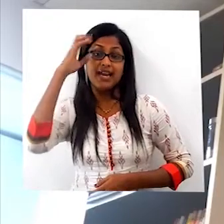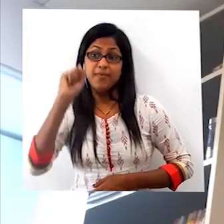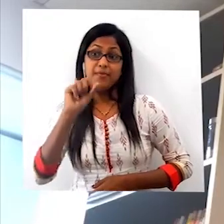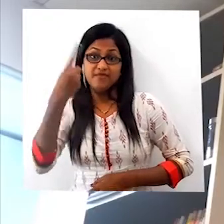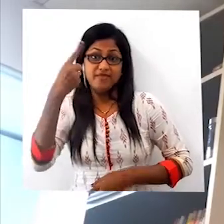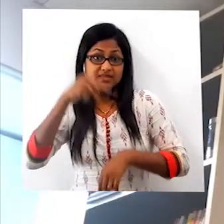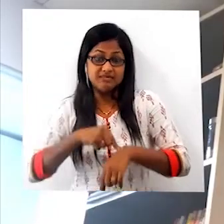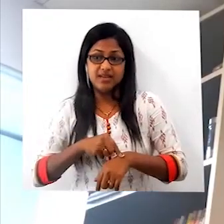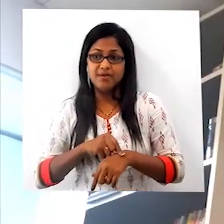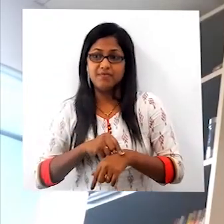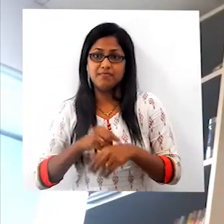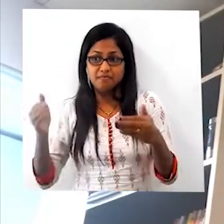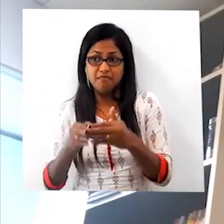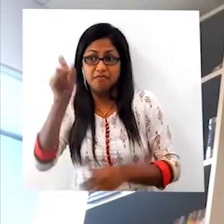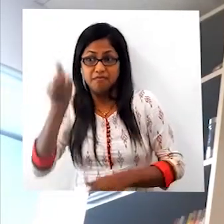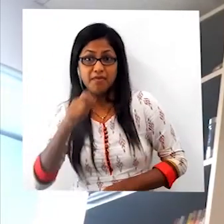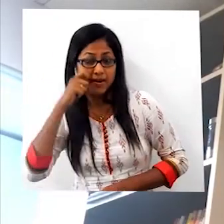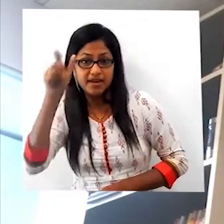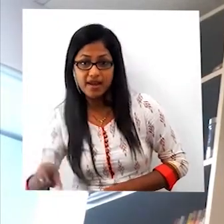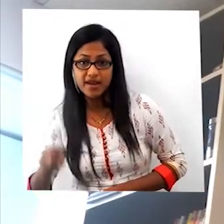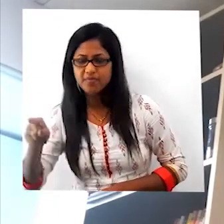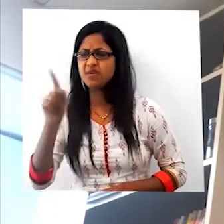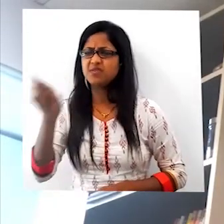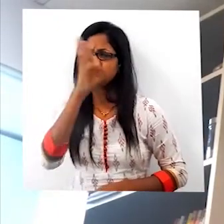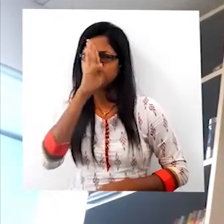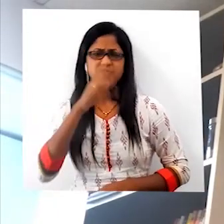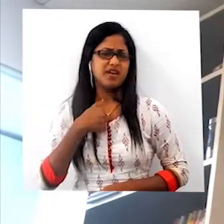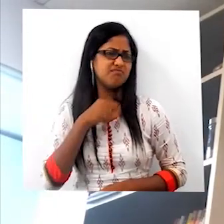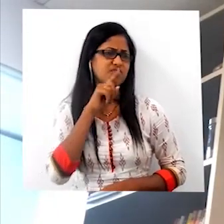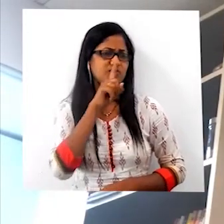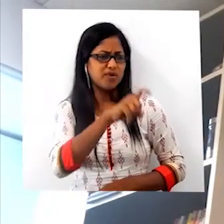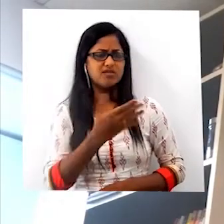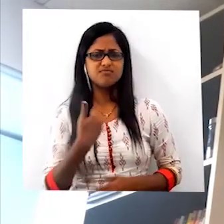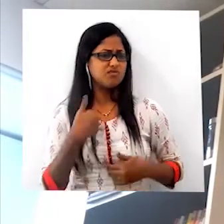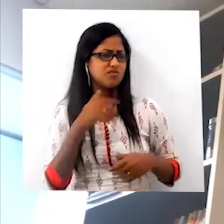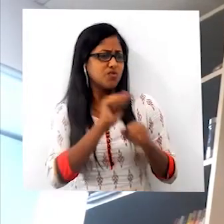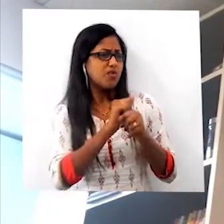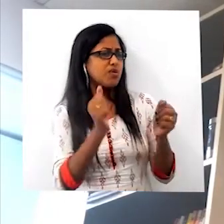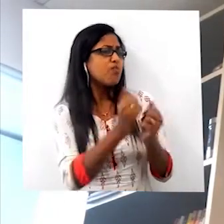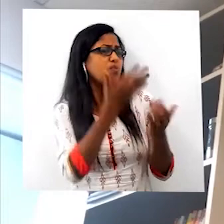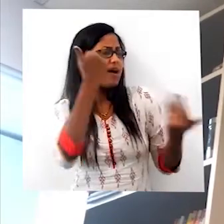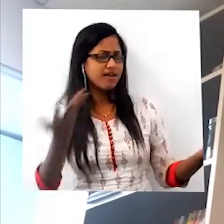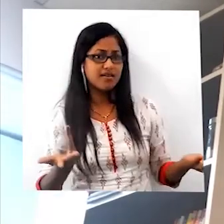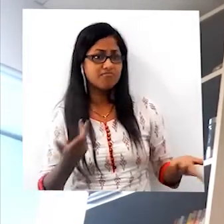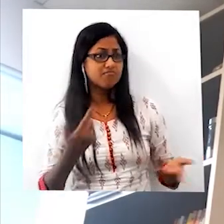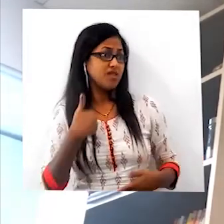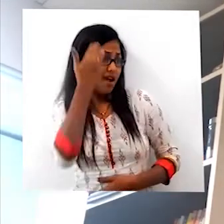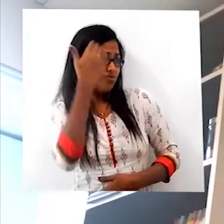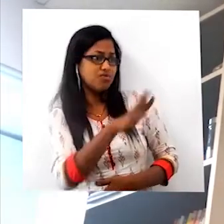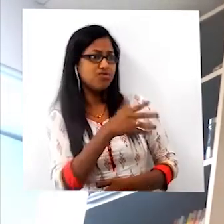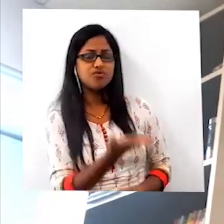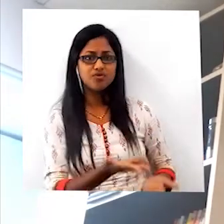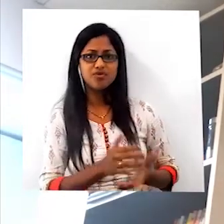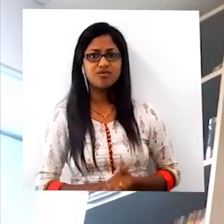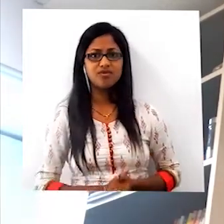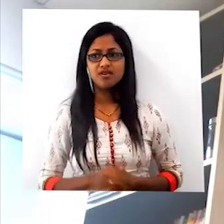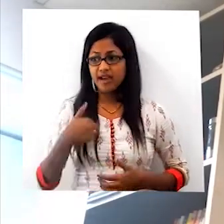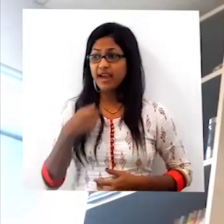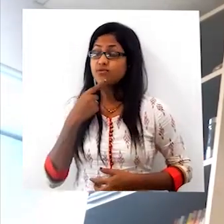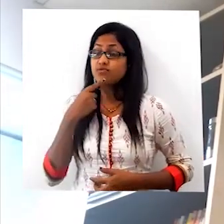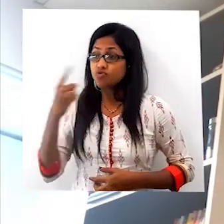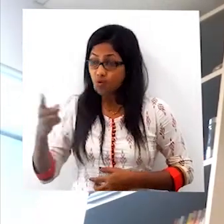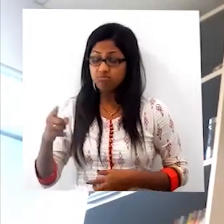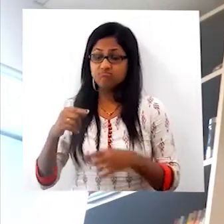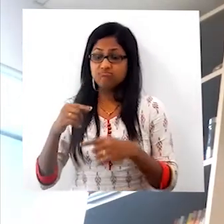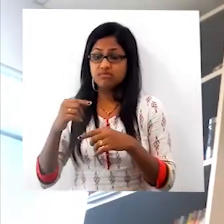remember the first time I met him, when he so straight out asked me, Why should I work with you? I don't even know you. And when